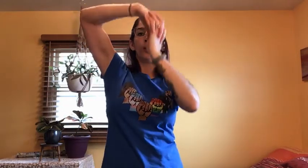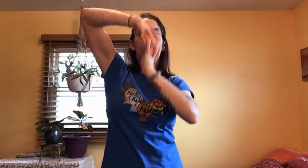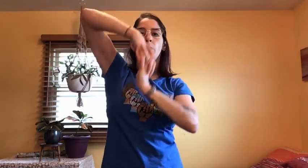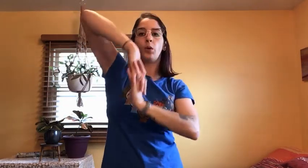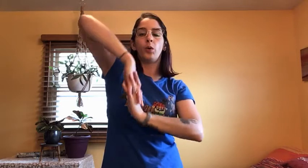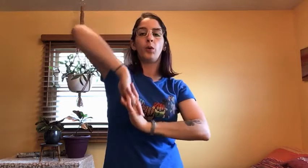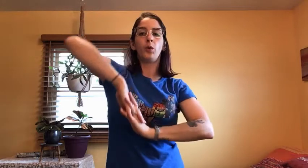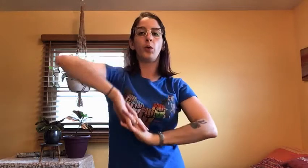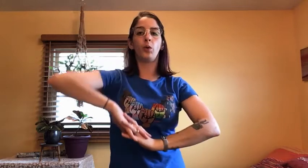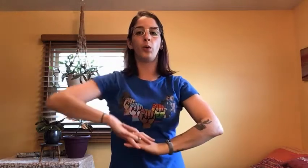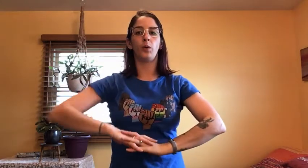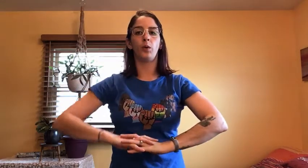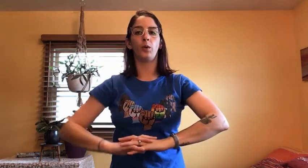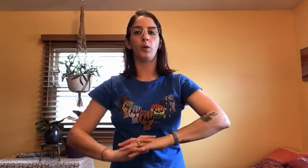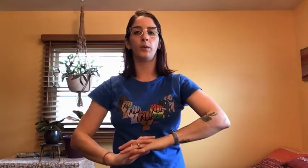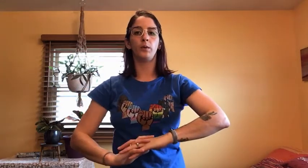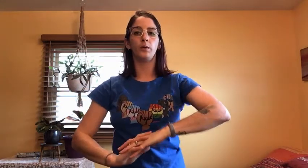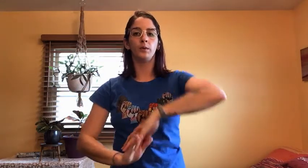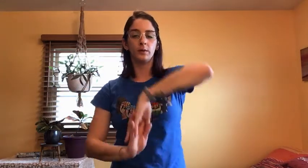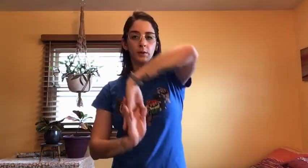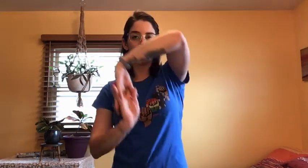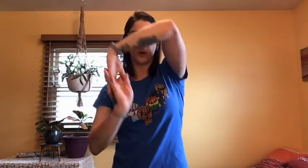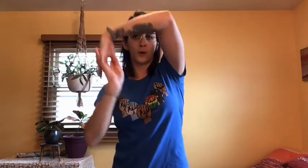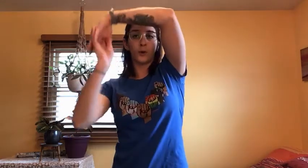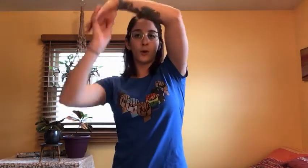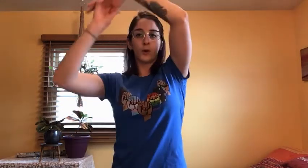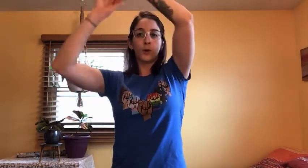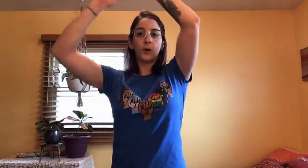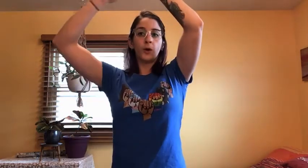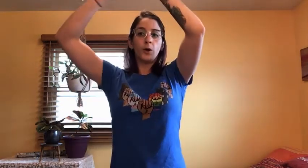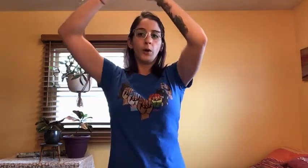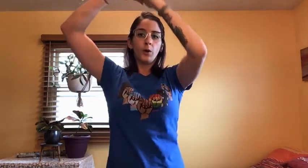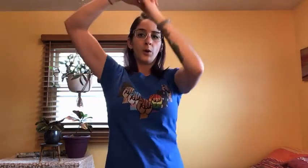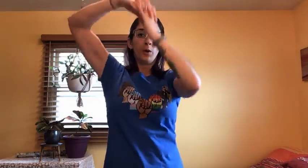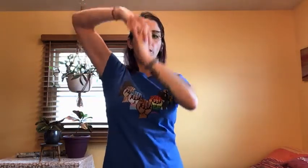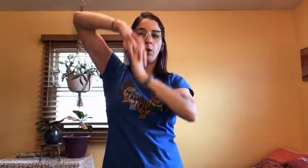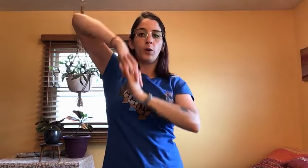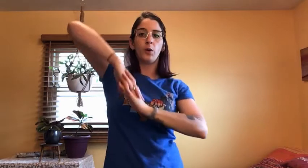you breathe out, move your arms down. Breathe in, breathe out.